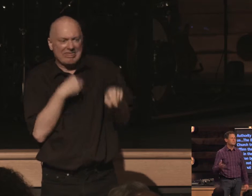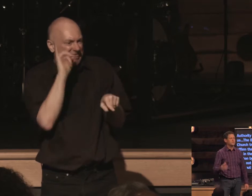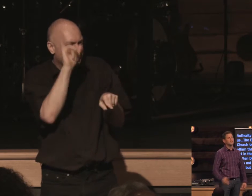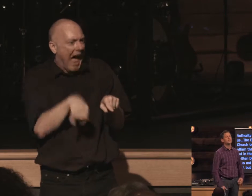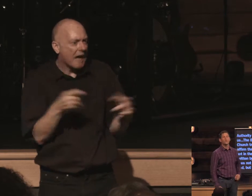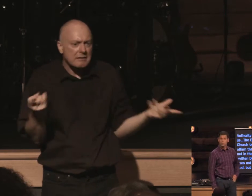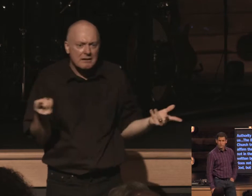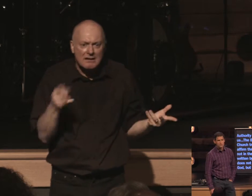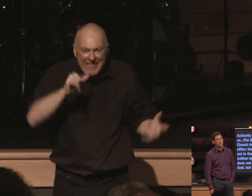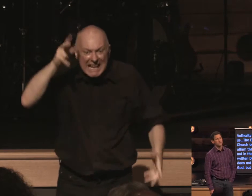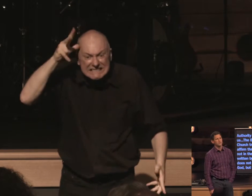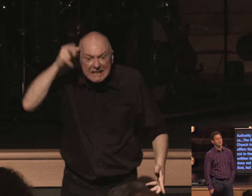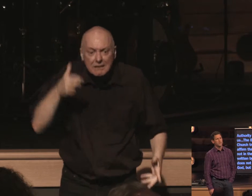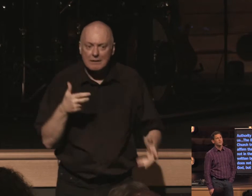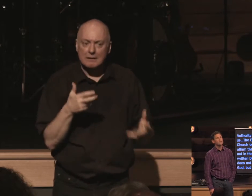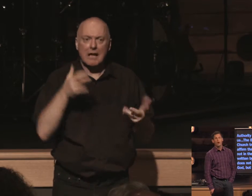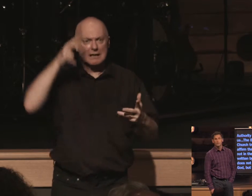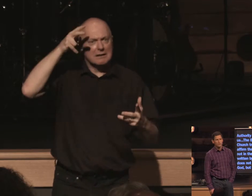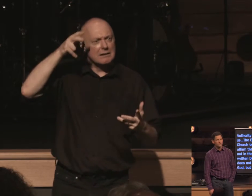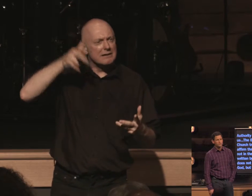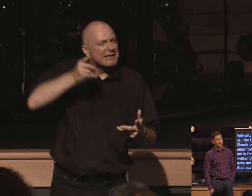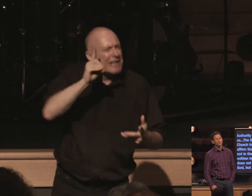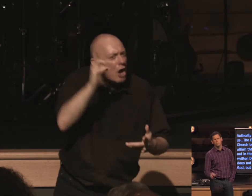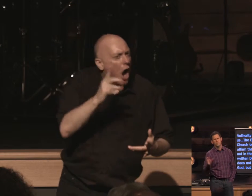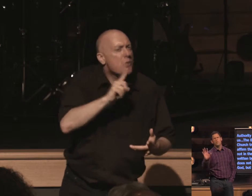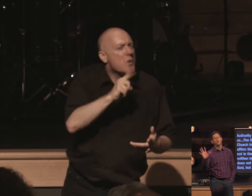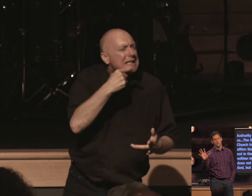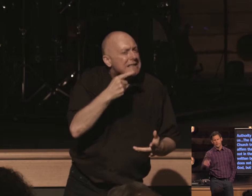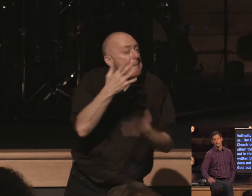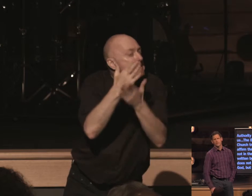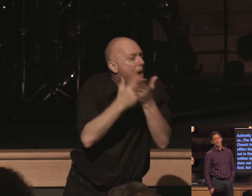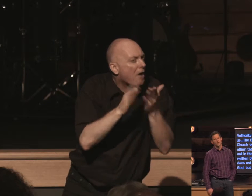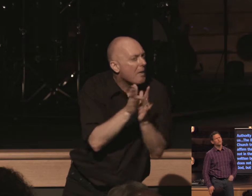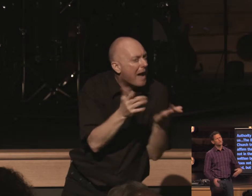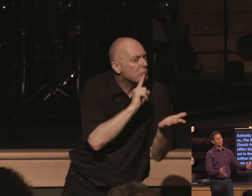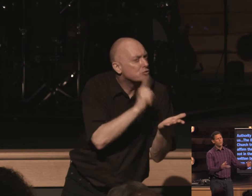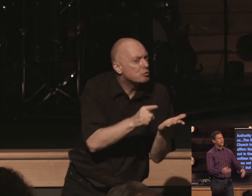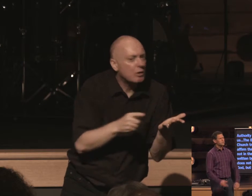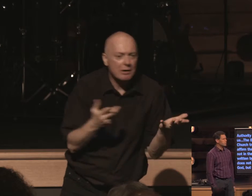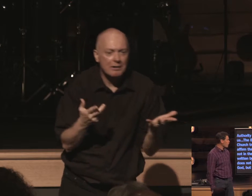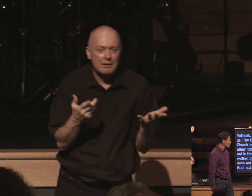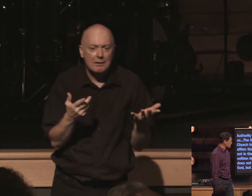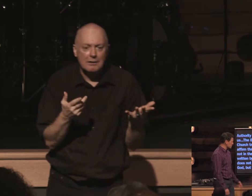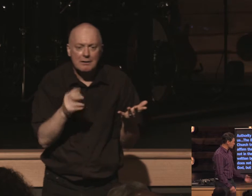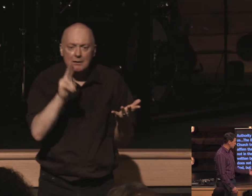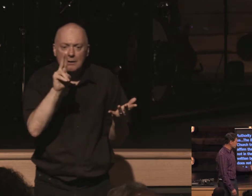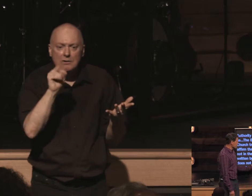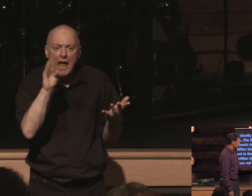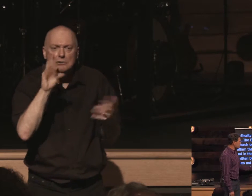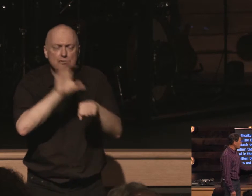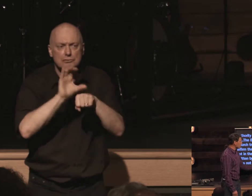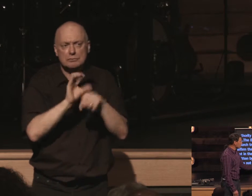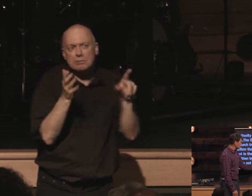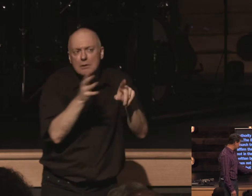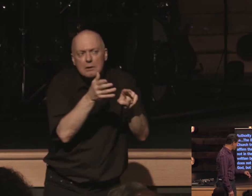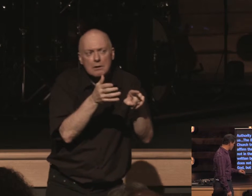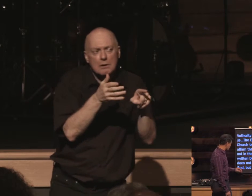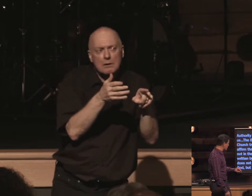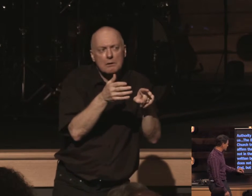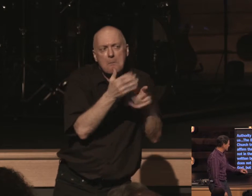is saying did god really say did god really say or just maybe parts of it or just a little part but the problem with this is that the bible is the word of god but it